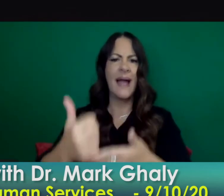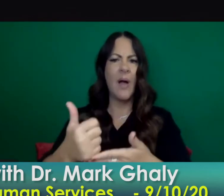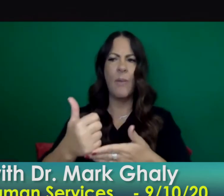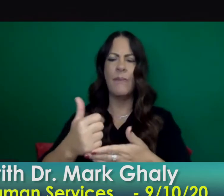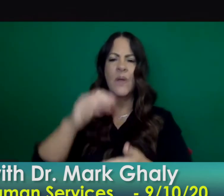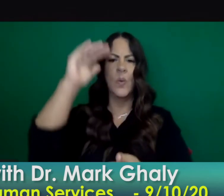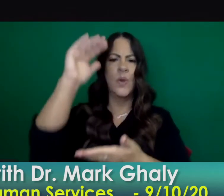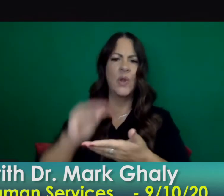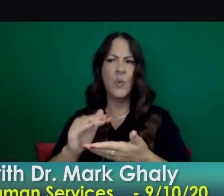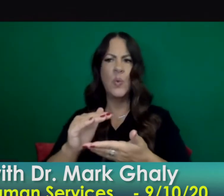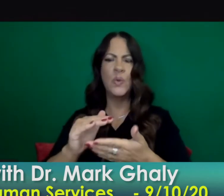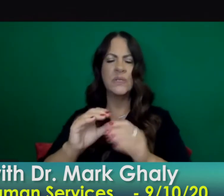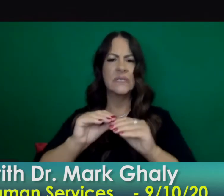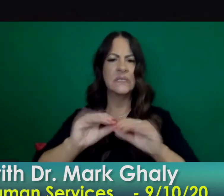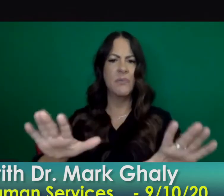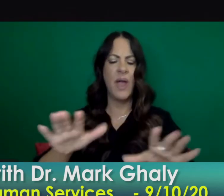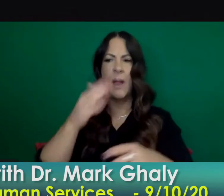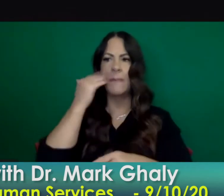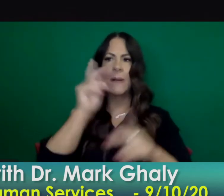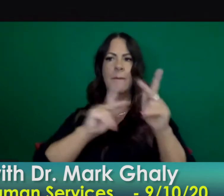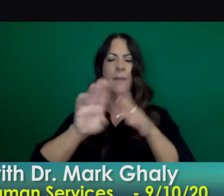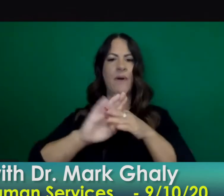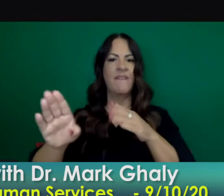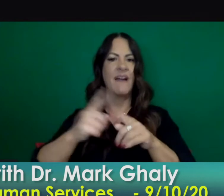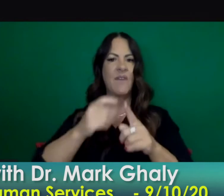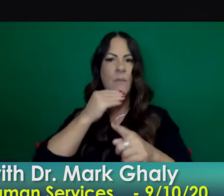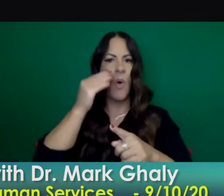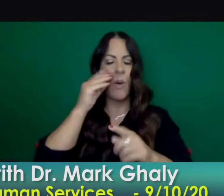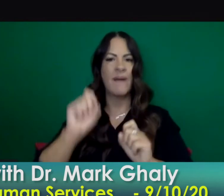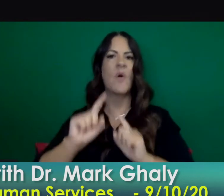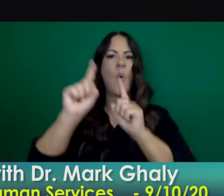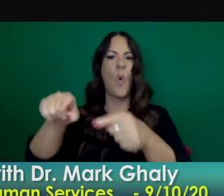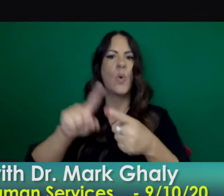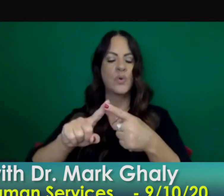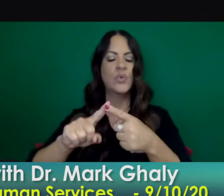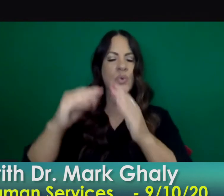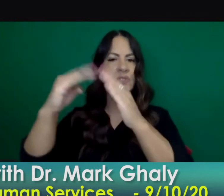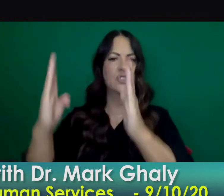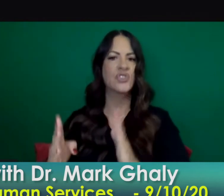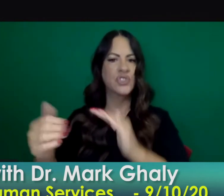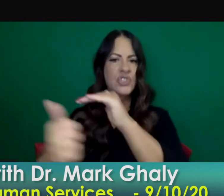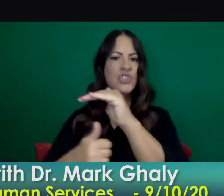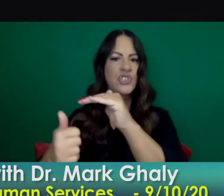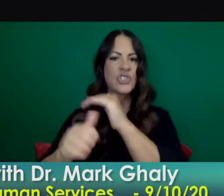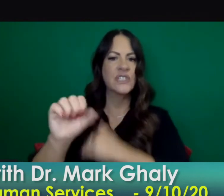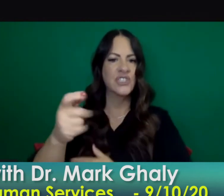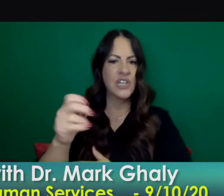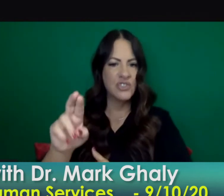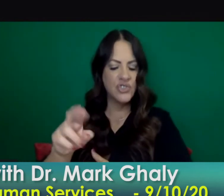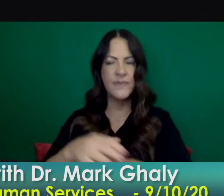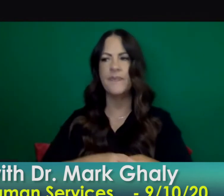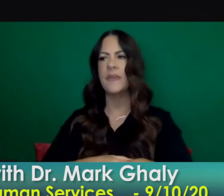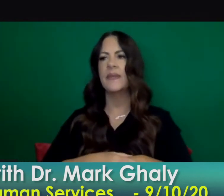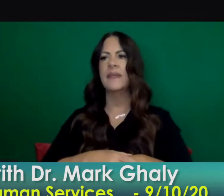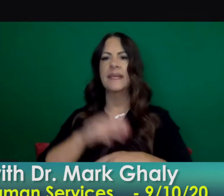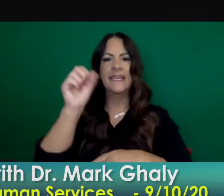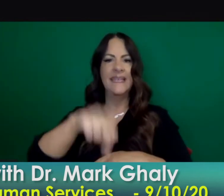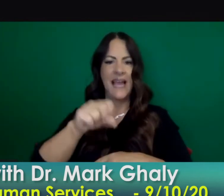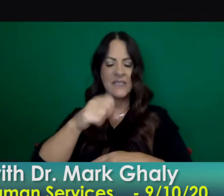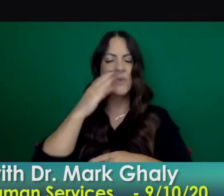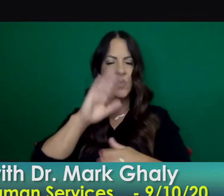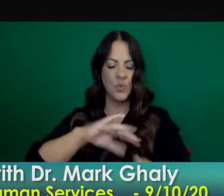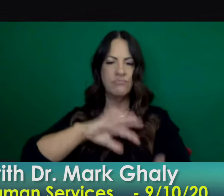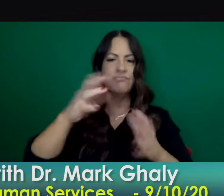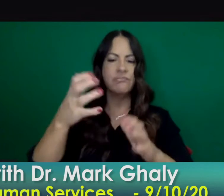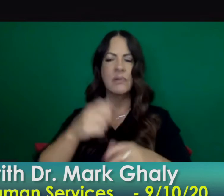spread and we uh believe of course that uh certainly the level of disruption and mixing